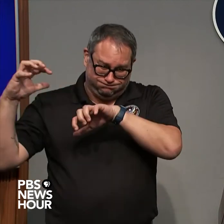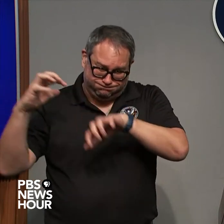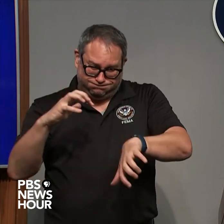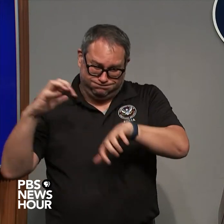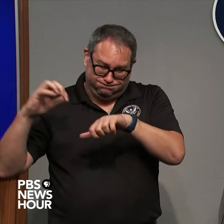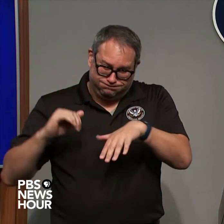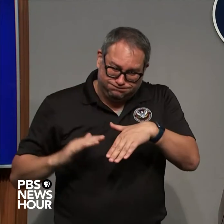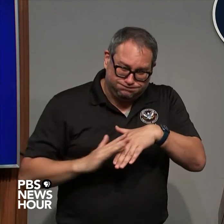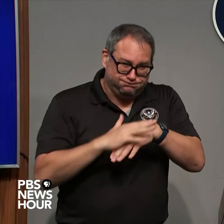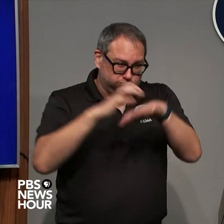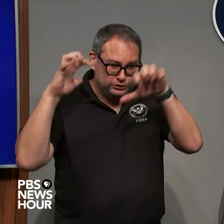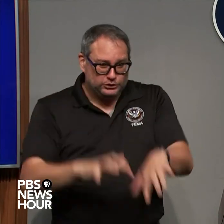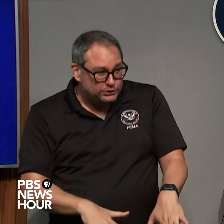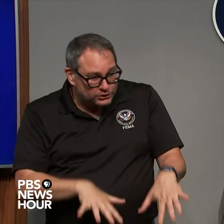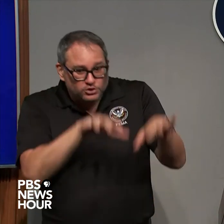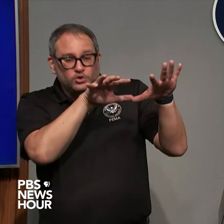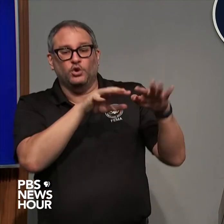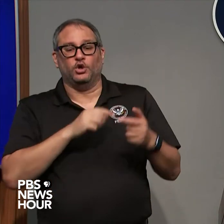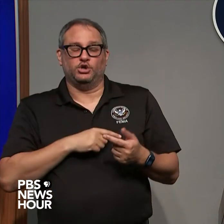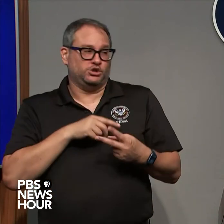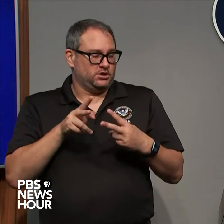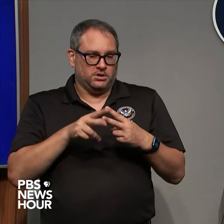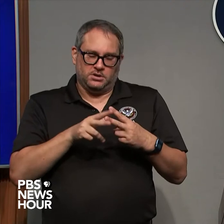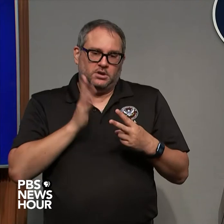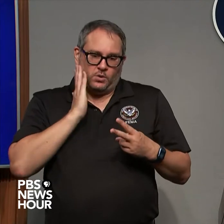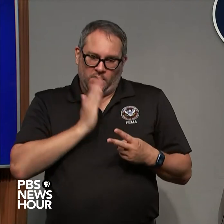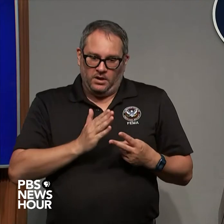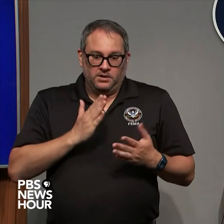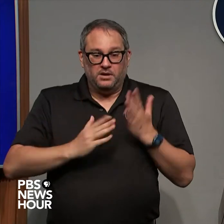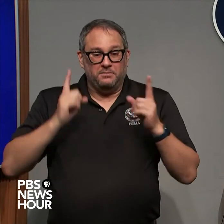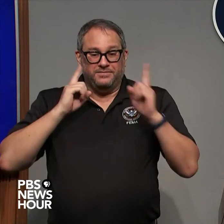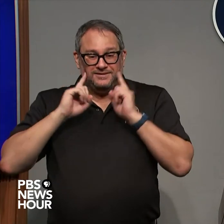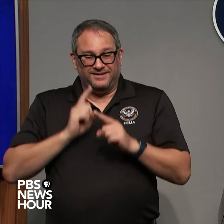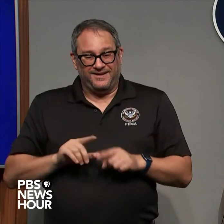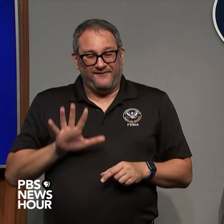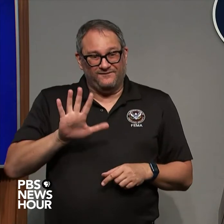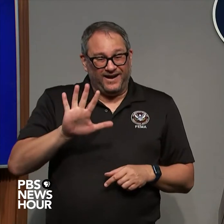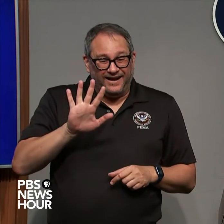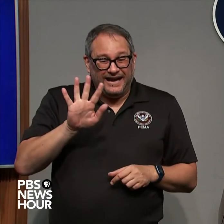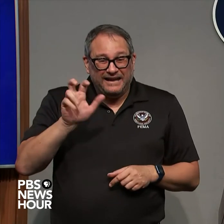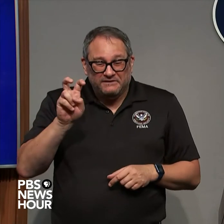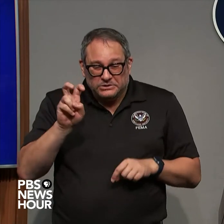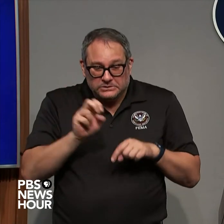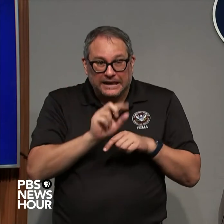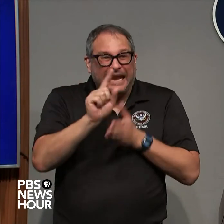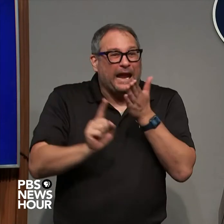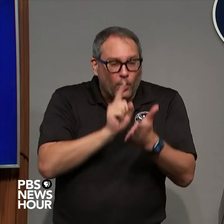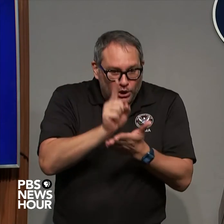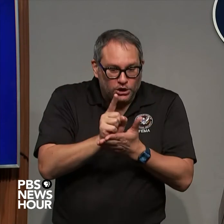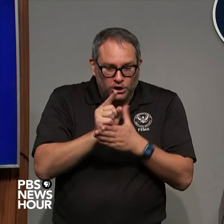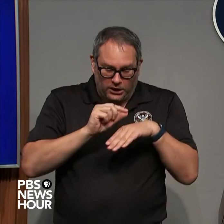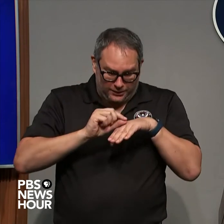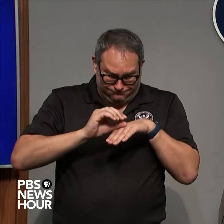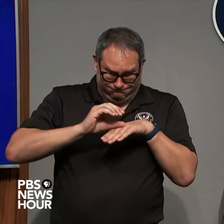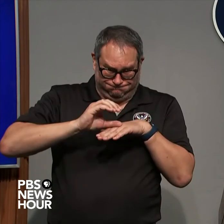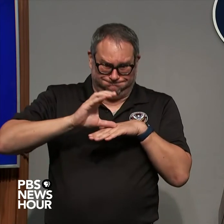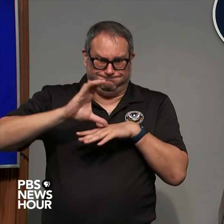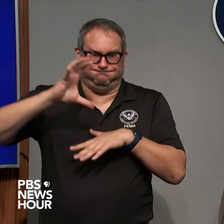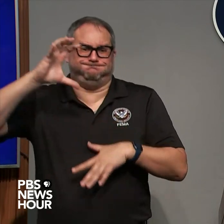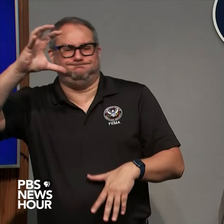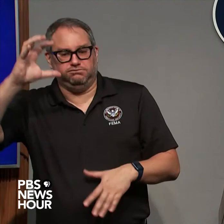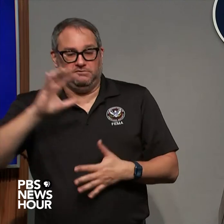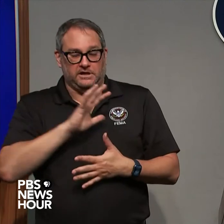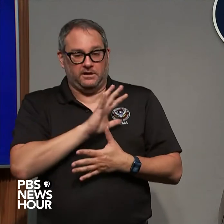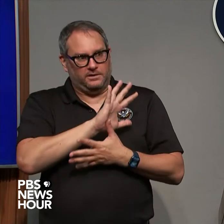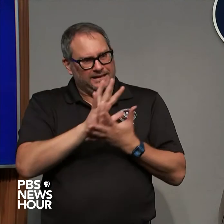I even heard earlier today in some parts of the state up to five inches per hour of rainfall you know when you combine those two together as you heard director